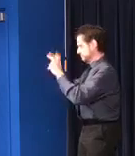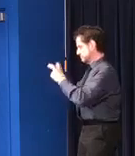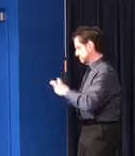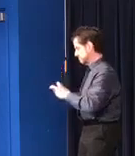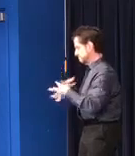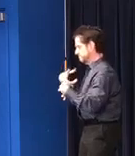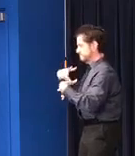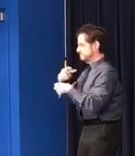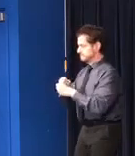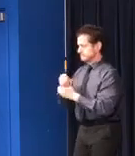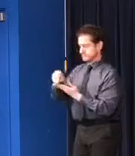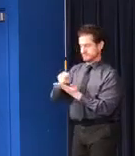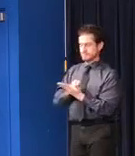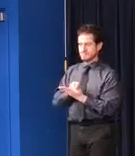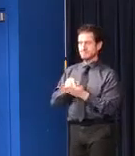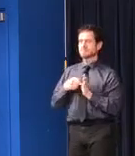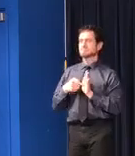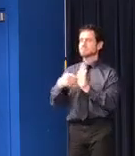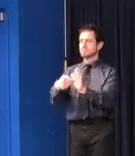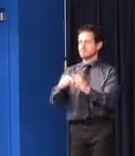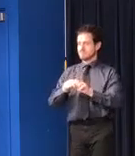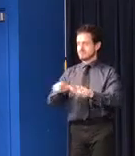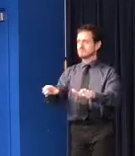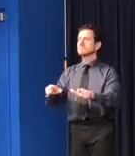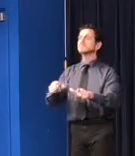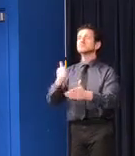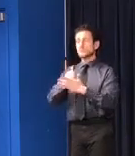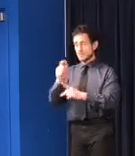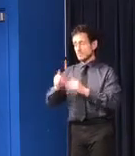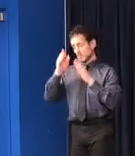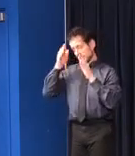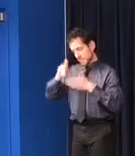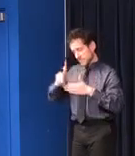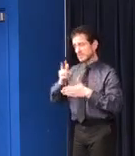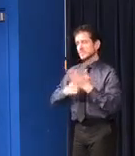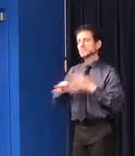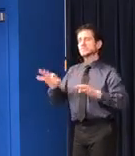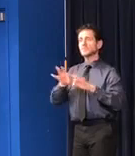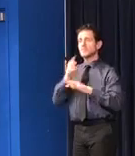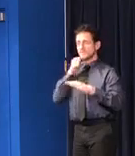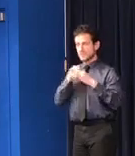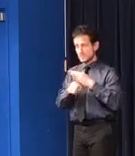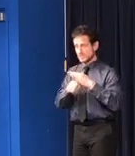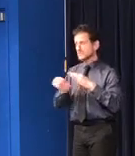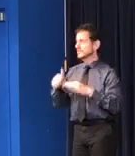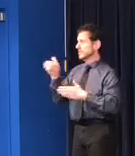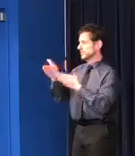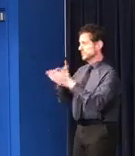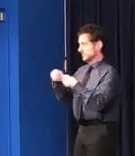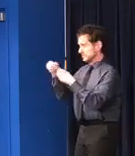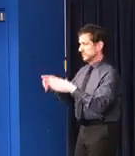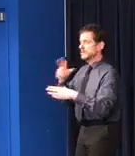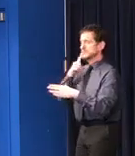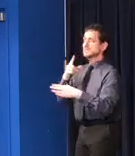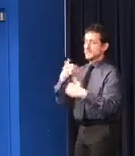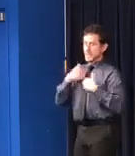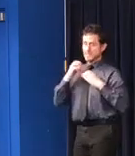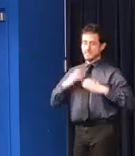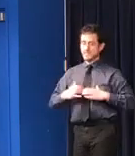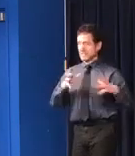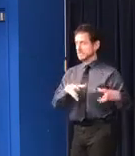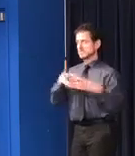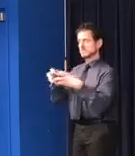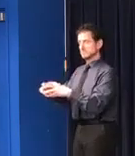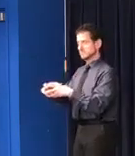state, and federal authorities, focusing on what is pertinent to shelters and other providers that house clients together and living